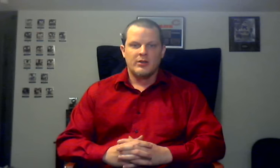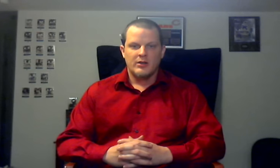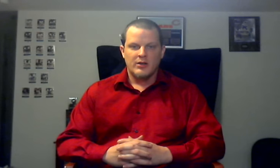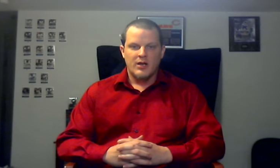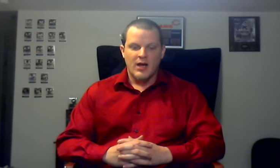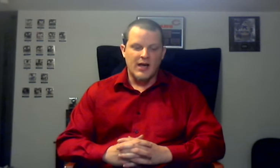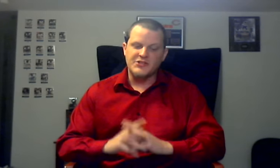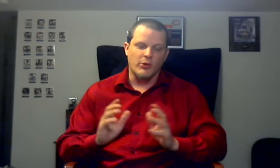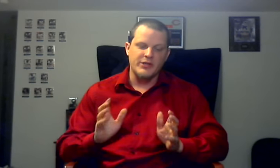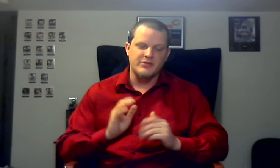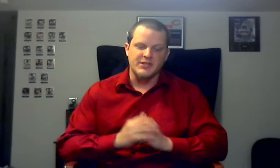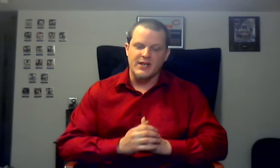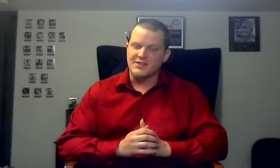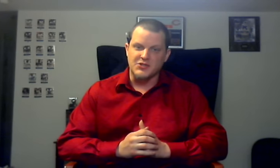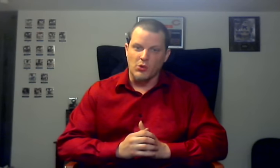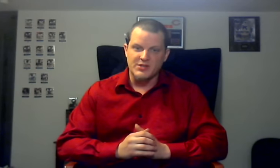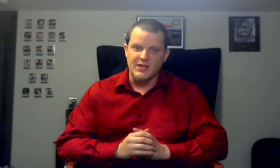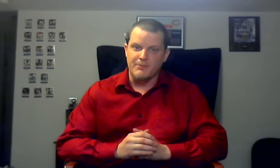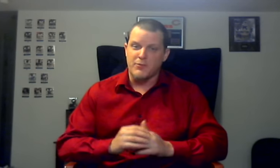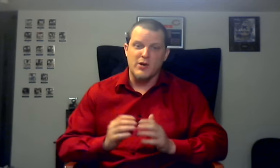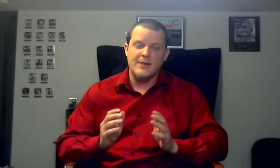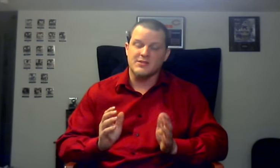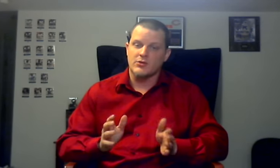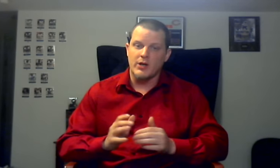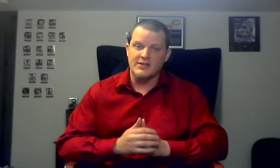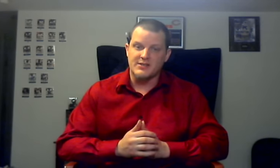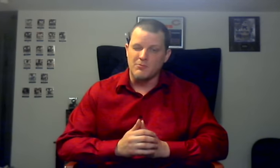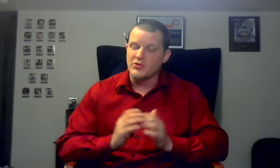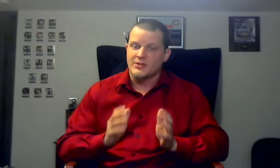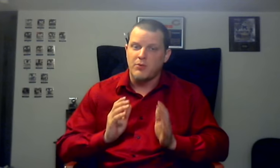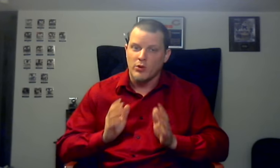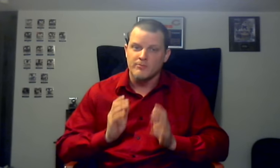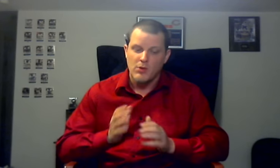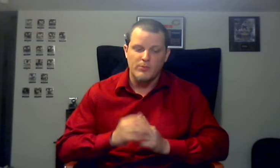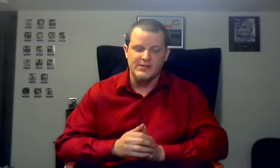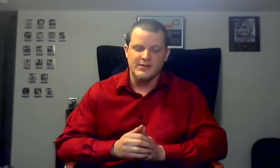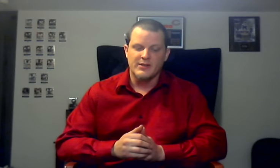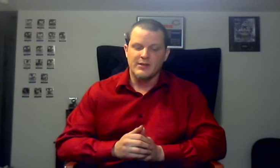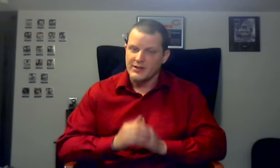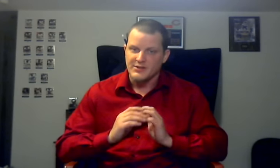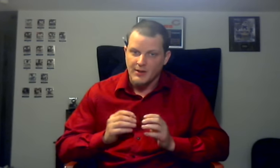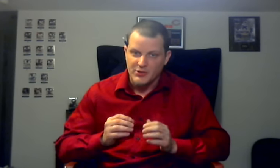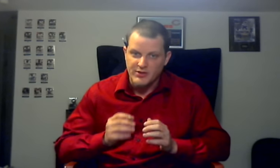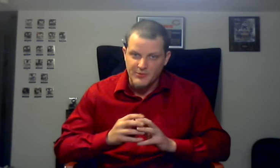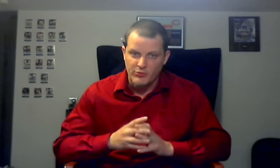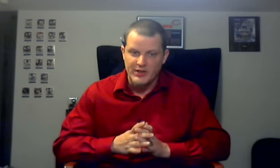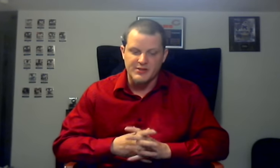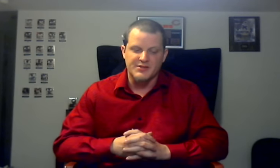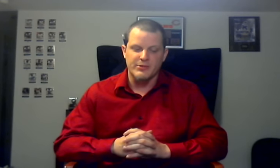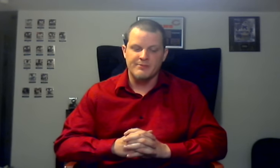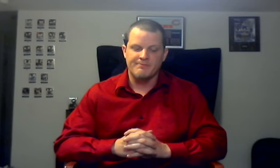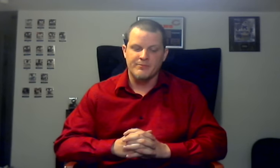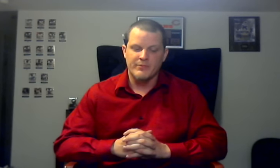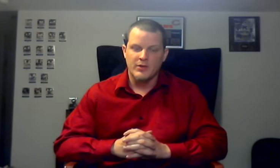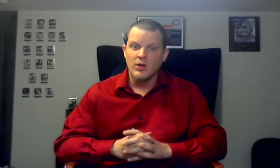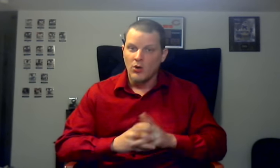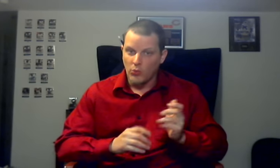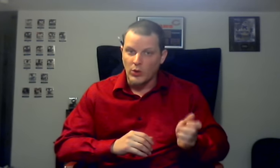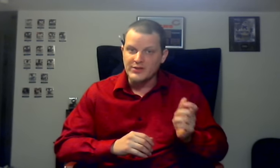I join you today at the doorstep of perhaps the greatest and most important moment in WWE history. One